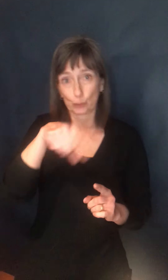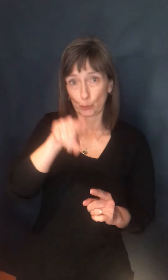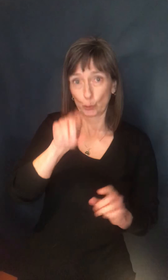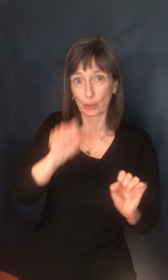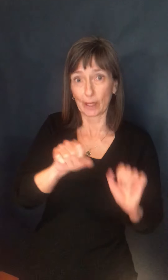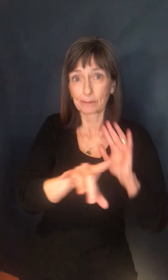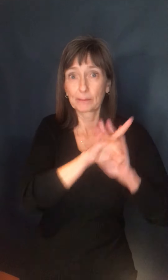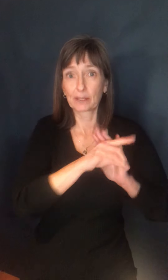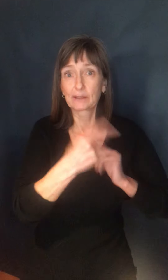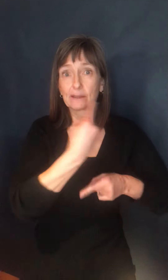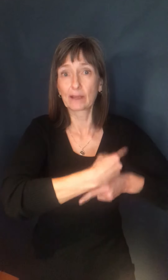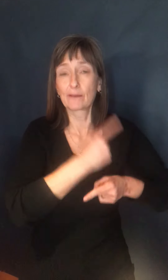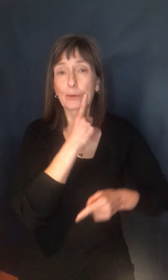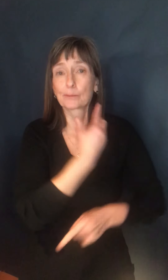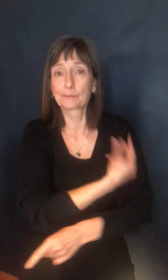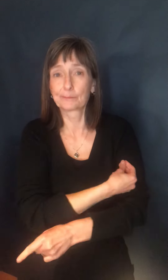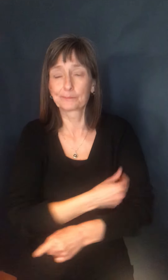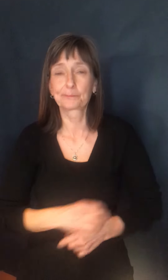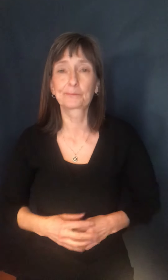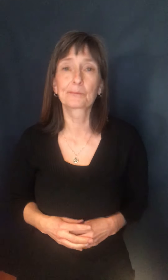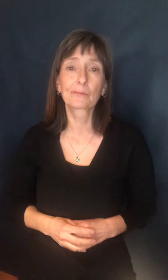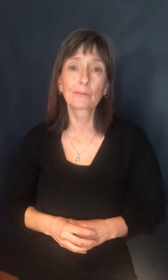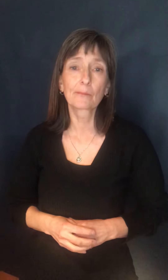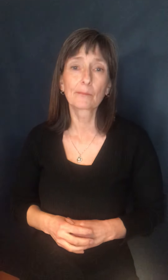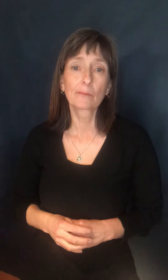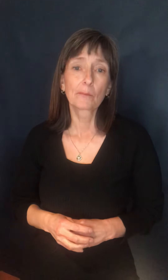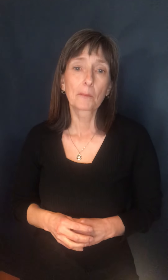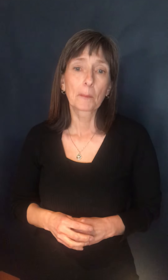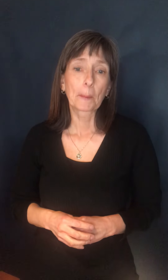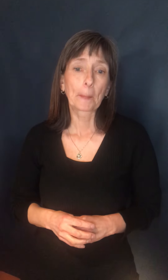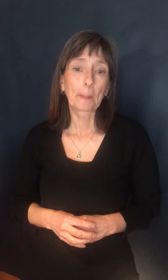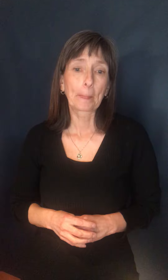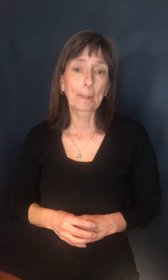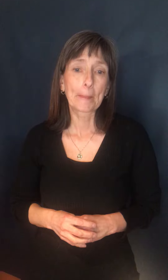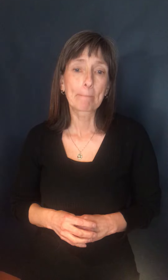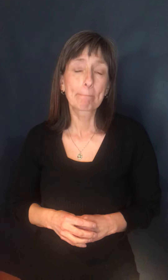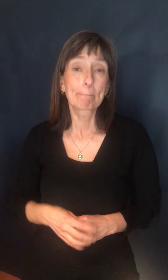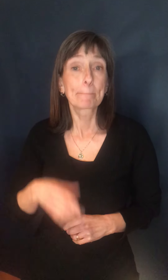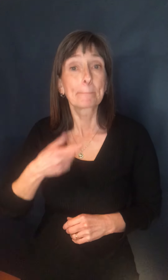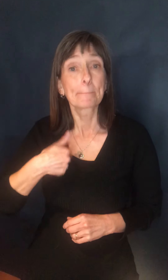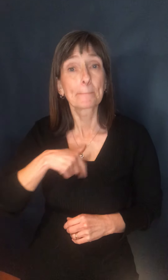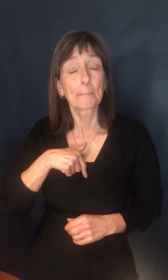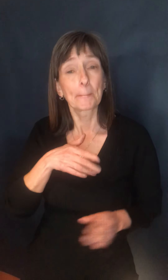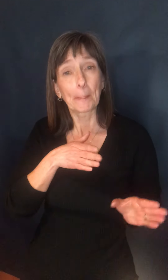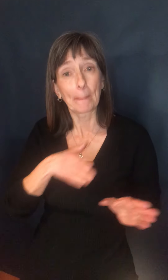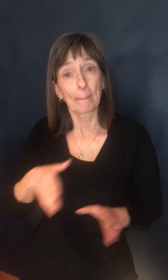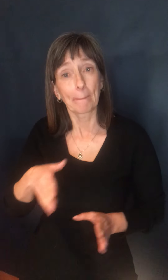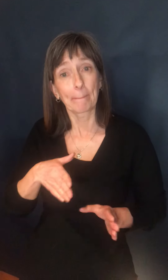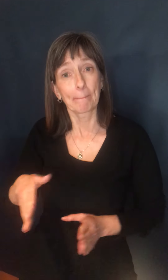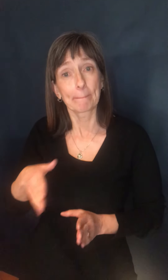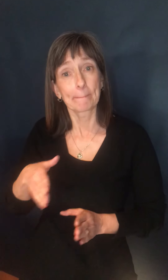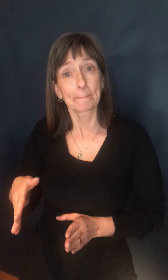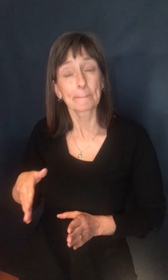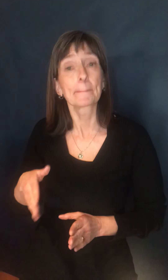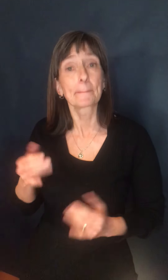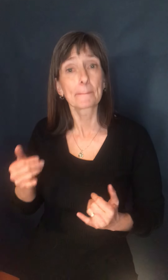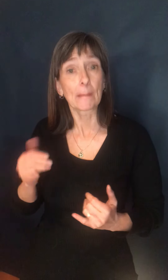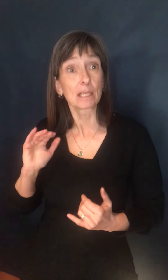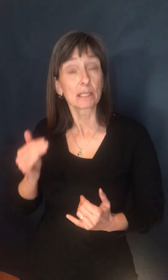given occasion. From the point of view of our planning, we're still on track to deliver 80